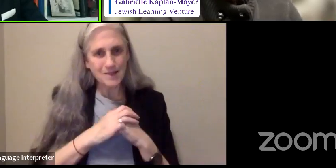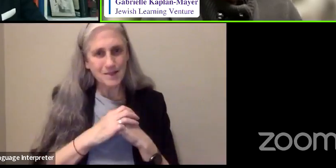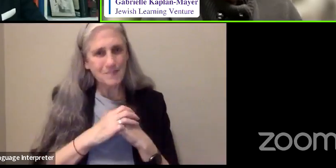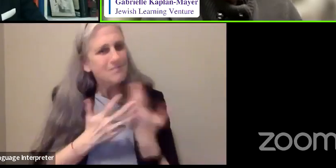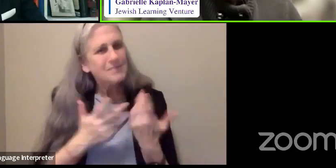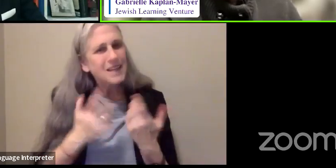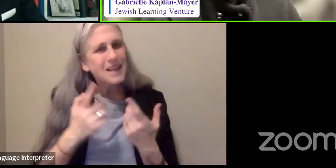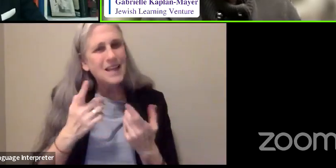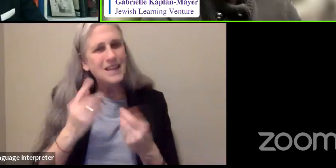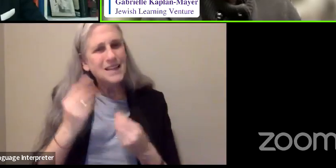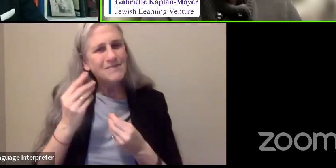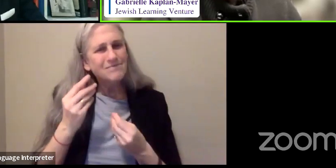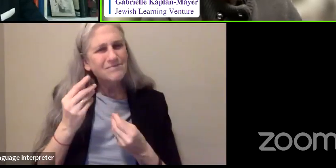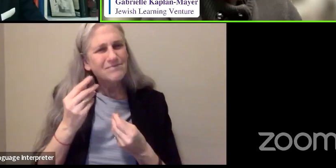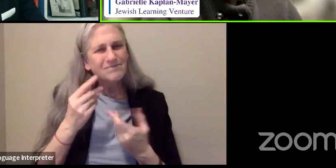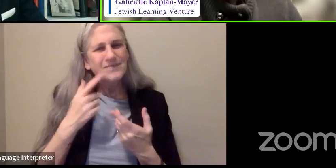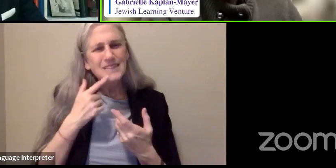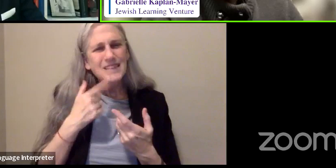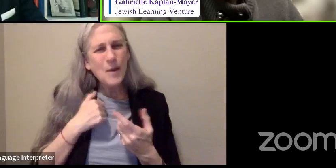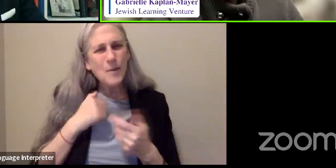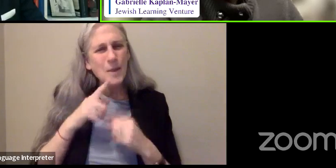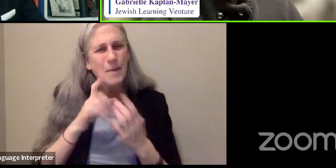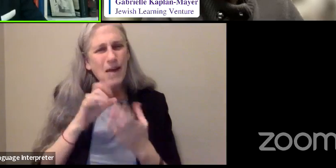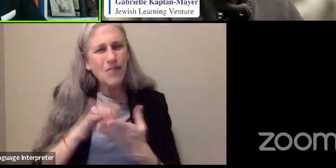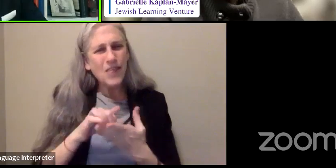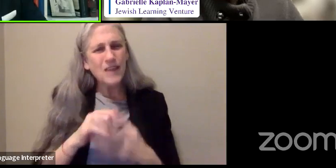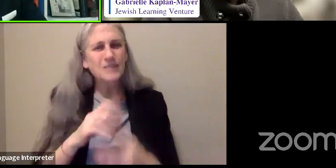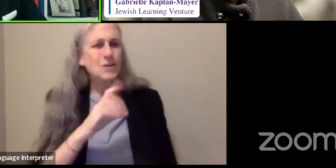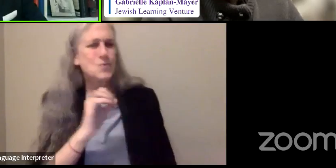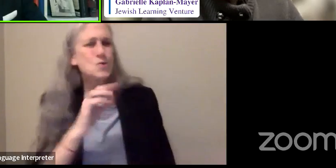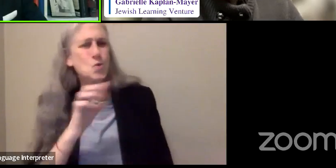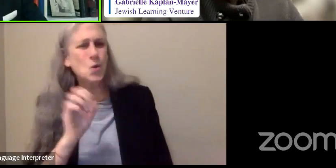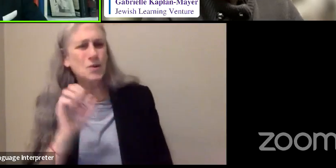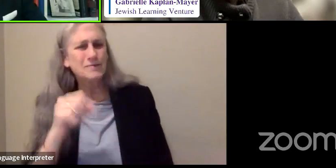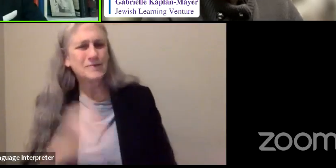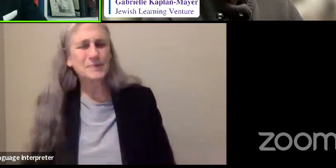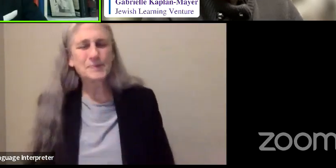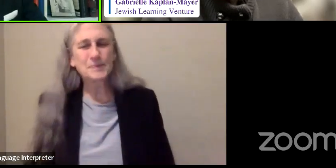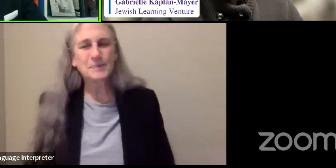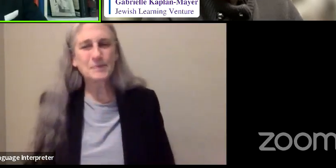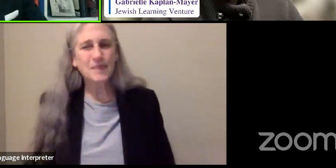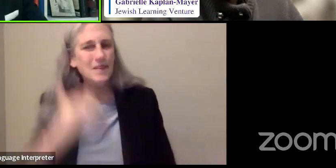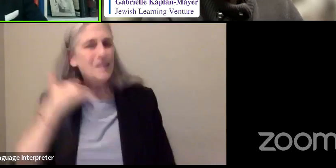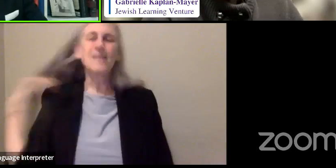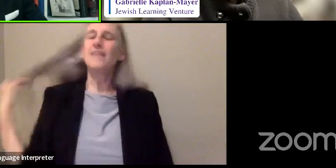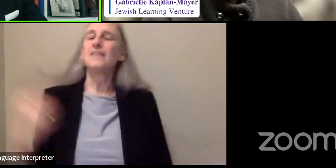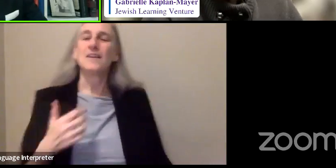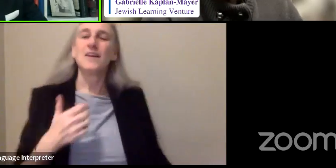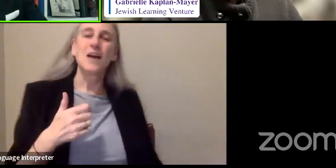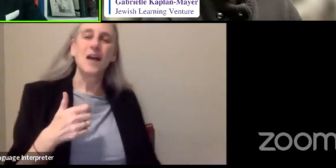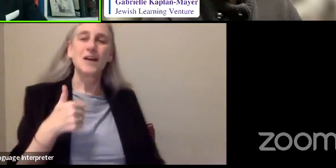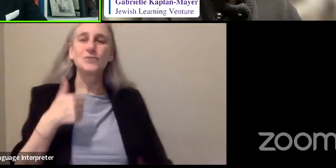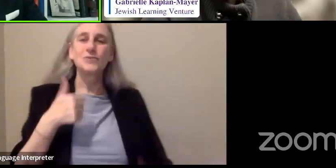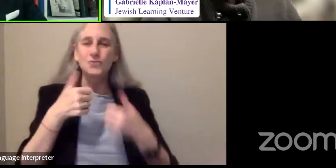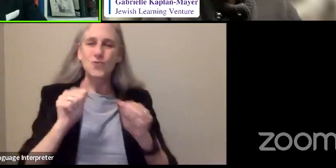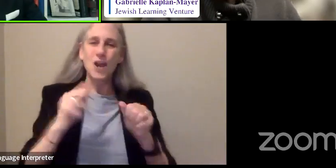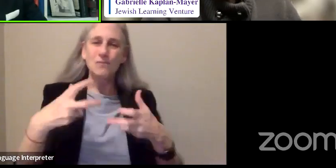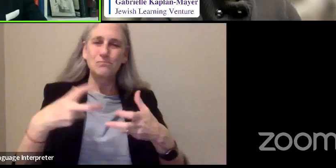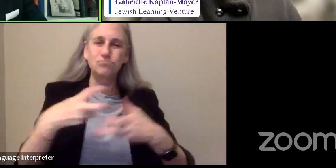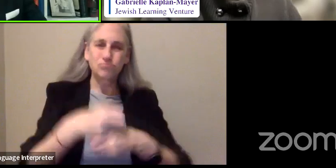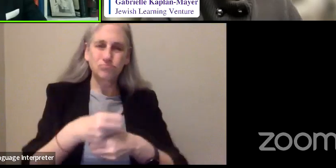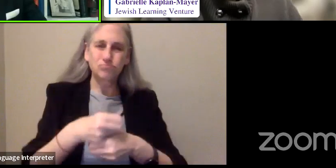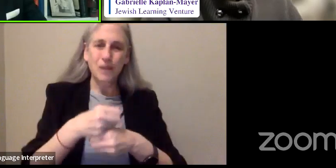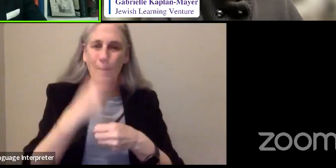little bit about that? Sure. I'll try and summarize it, because I